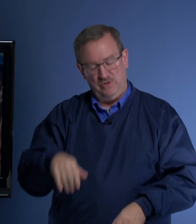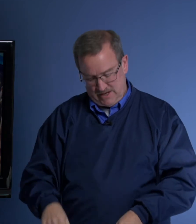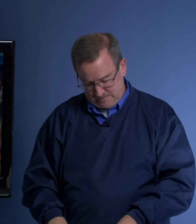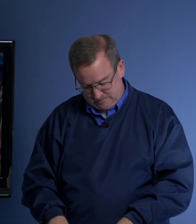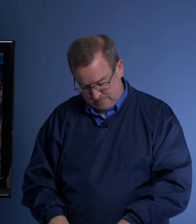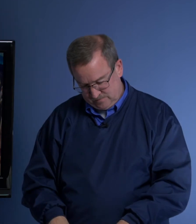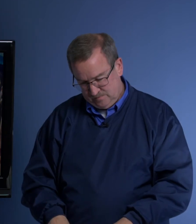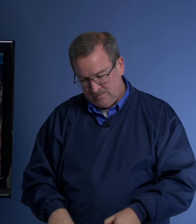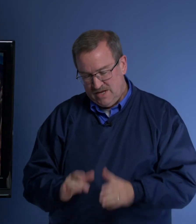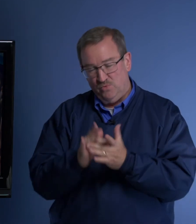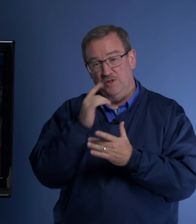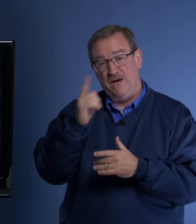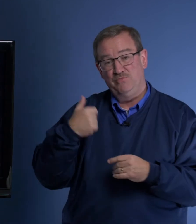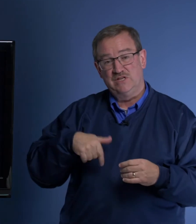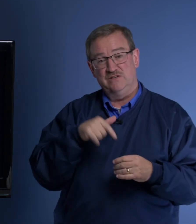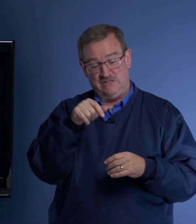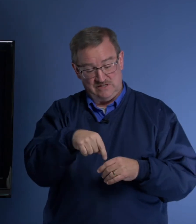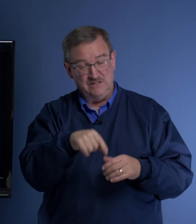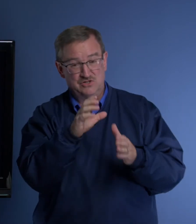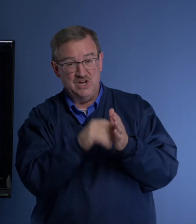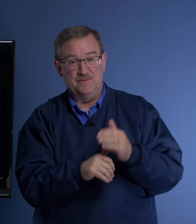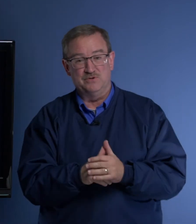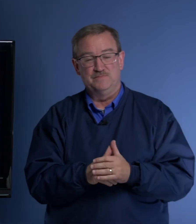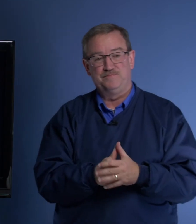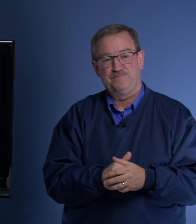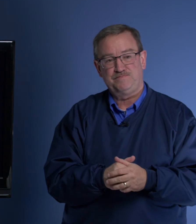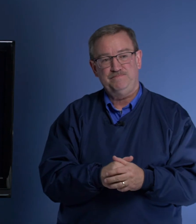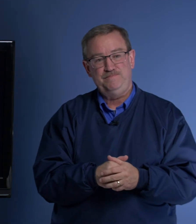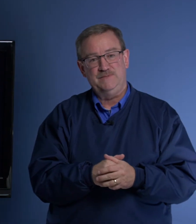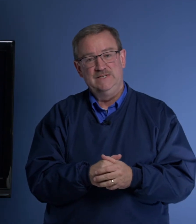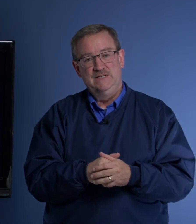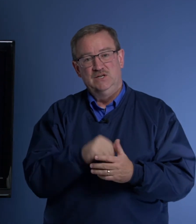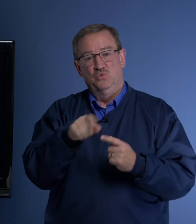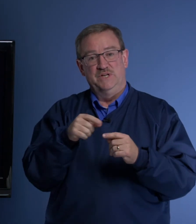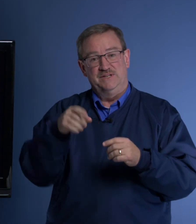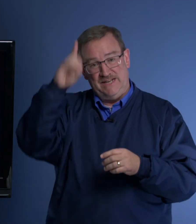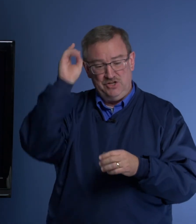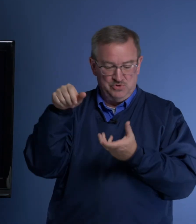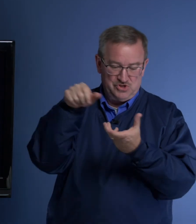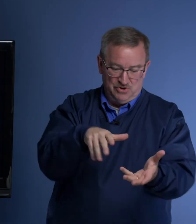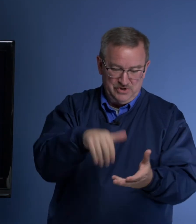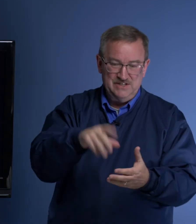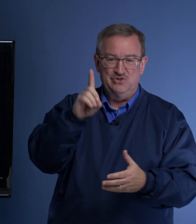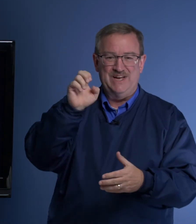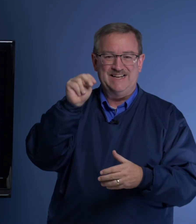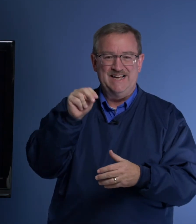that? Well, the Bible tells us in this chapter, when Daniel was thrown into that den,